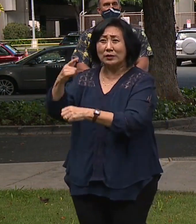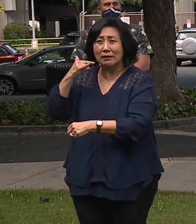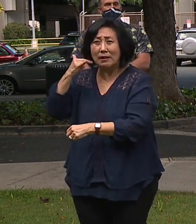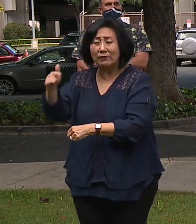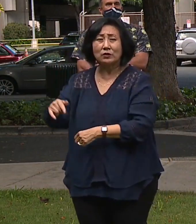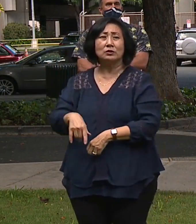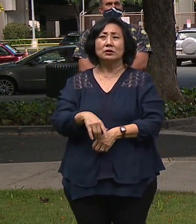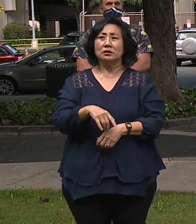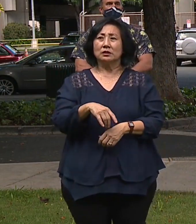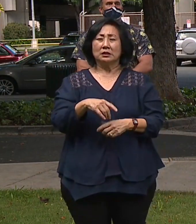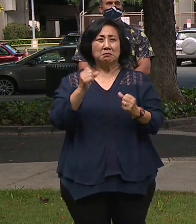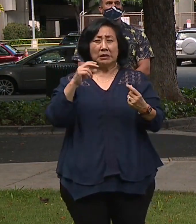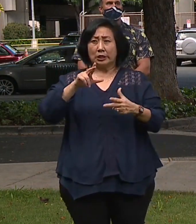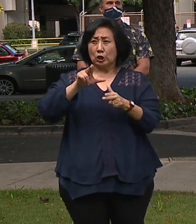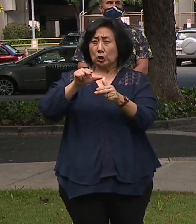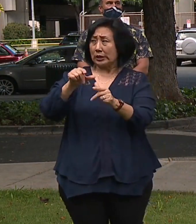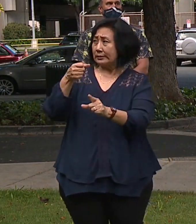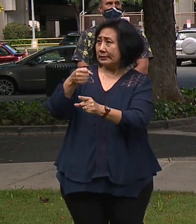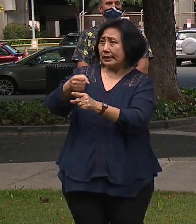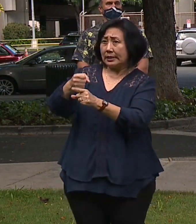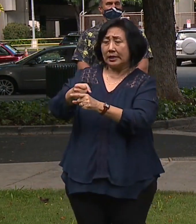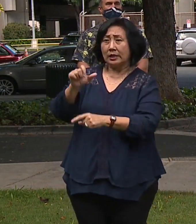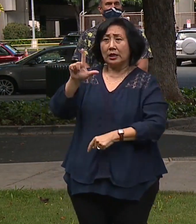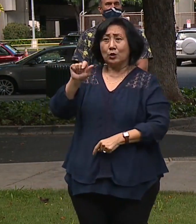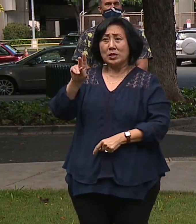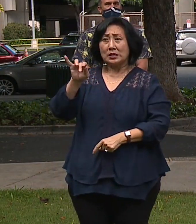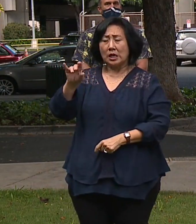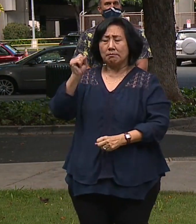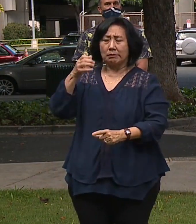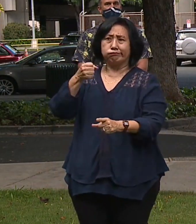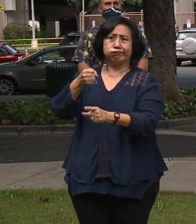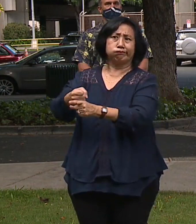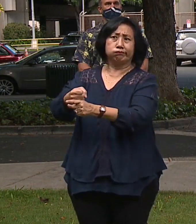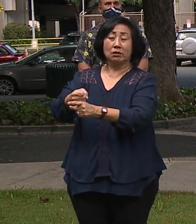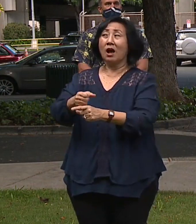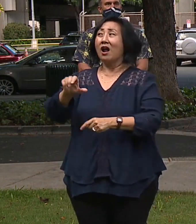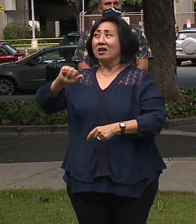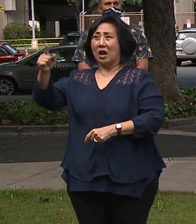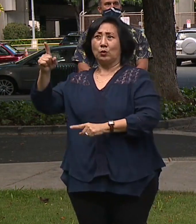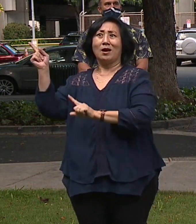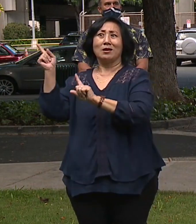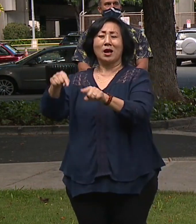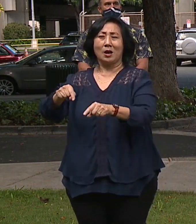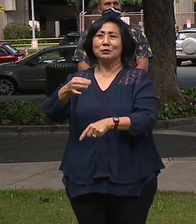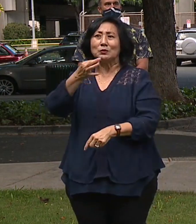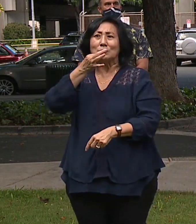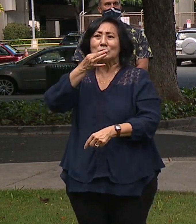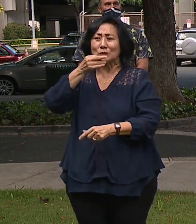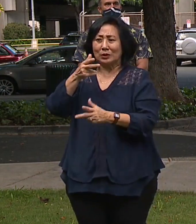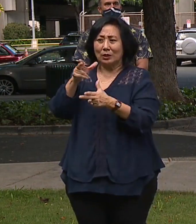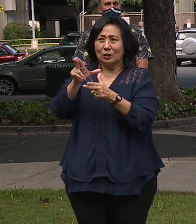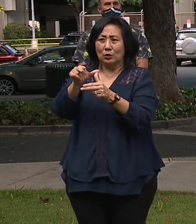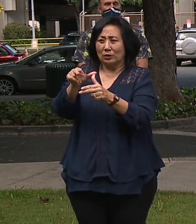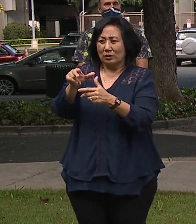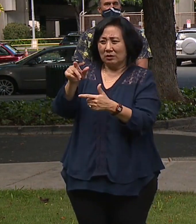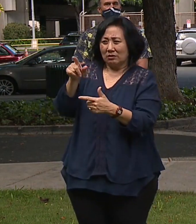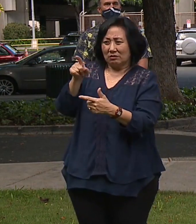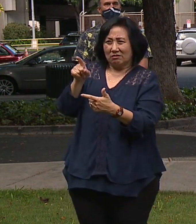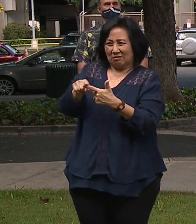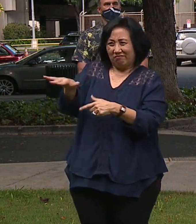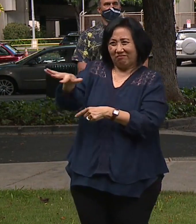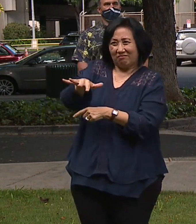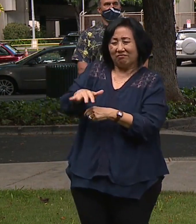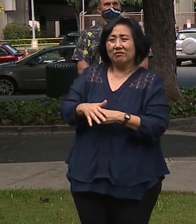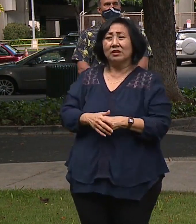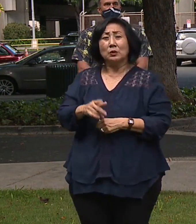And the hurricane, I don't know how many hurricanes have hit Louisiana, but another one is on its way in just a short couple months. The